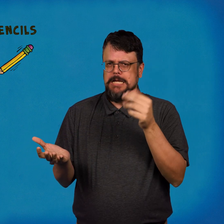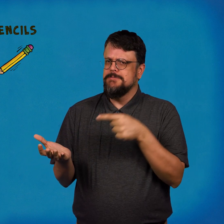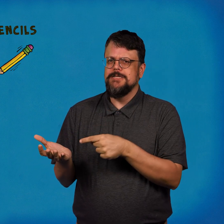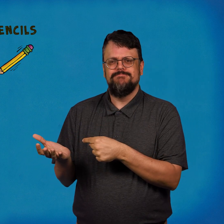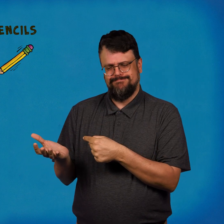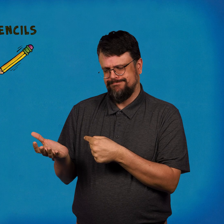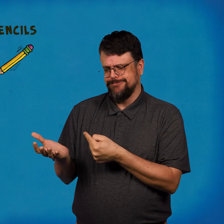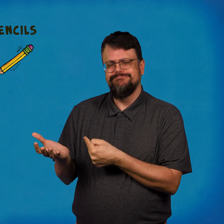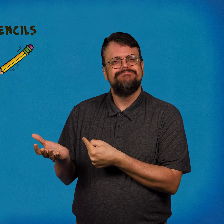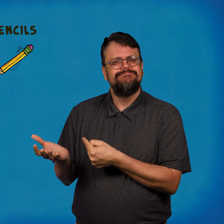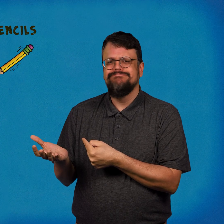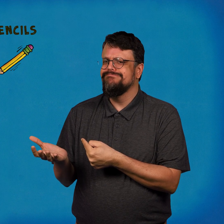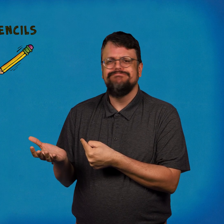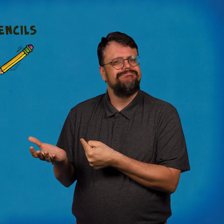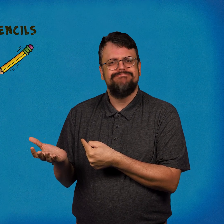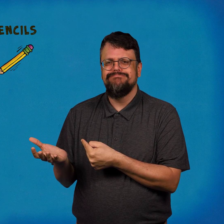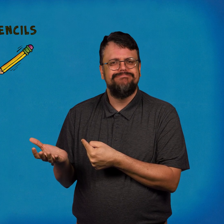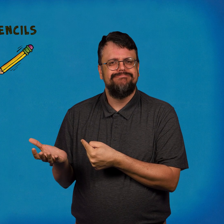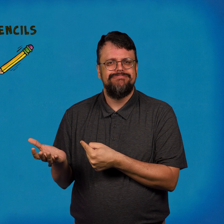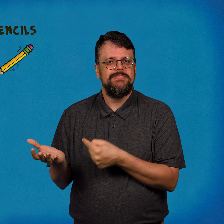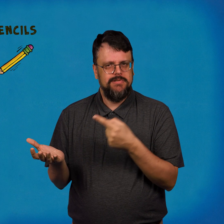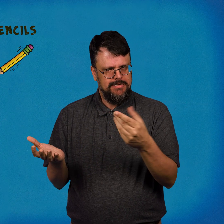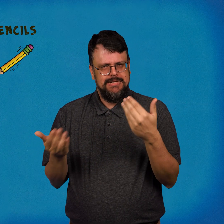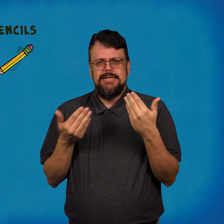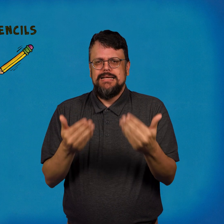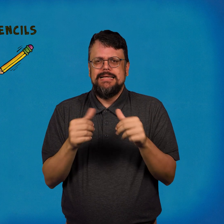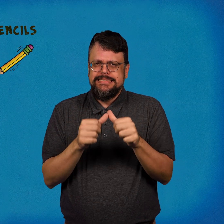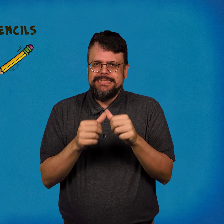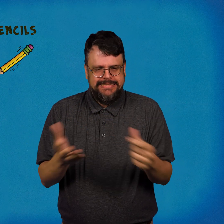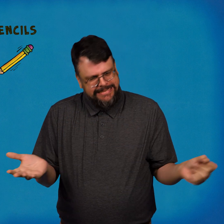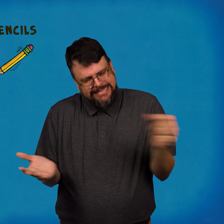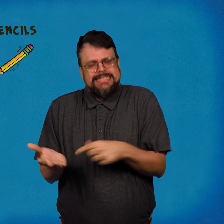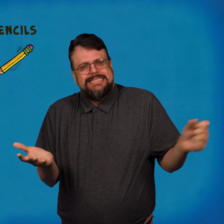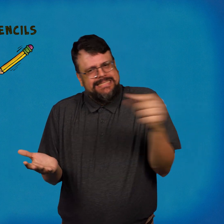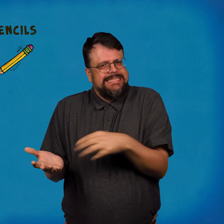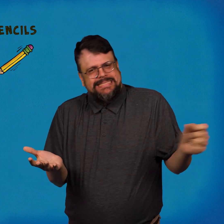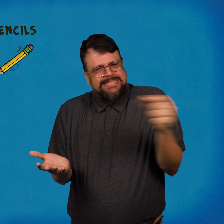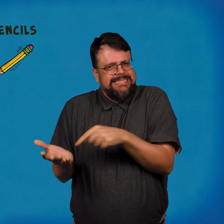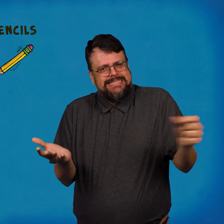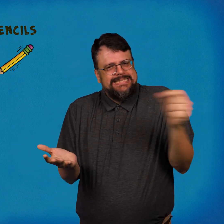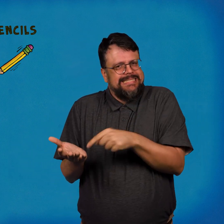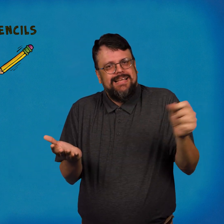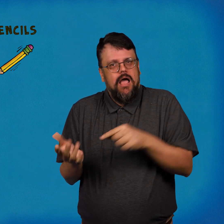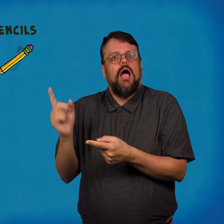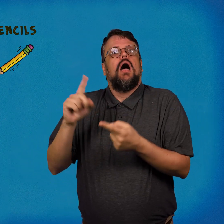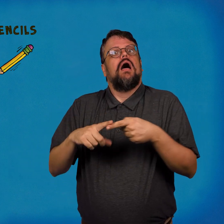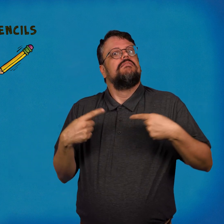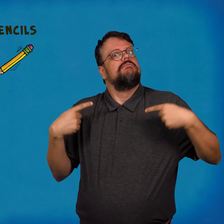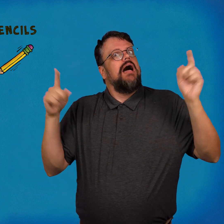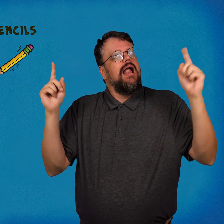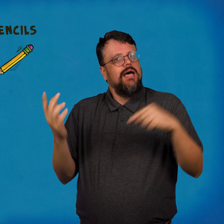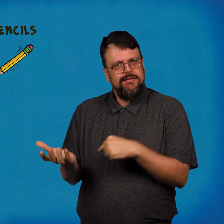to weigh nothing at all. Keep adding tissues until the scale registers one ounce.